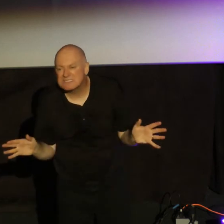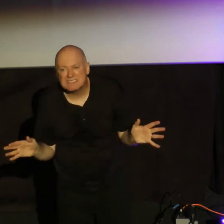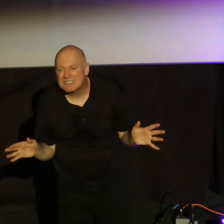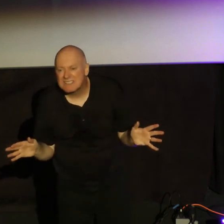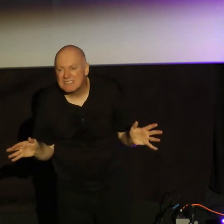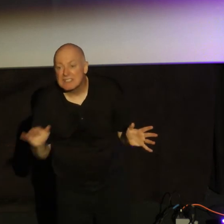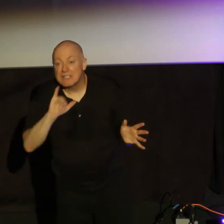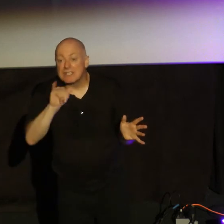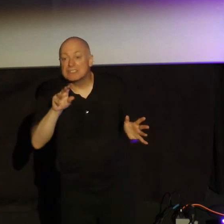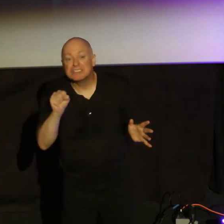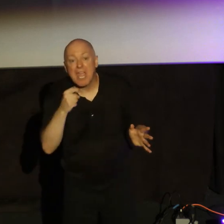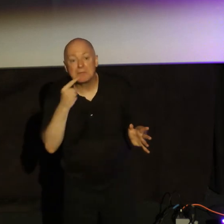as James says, it's demonic.